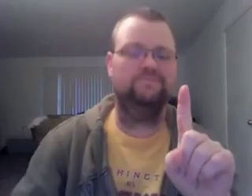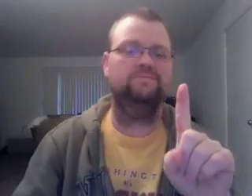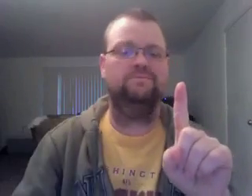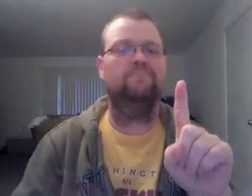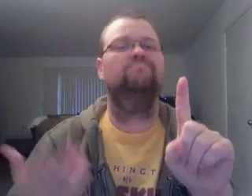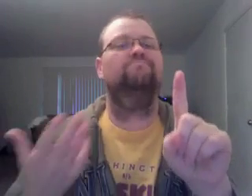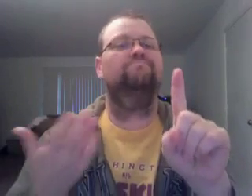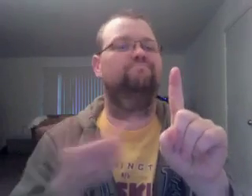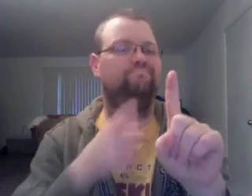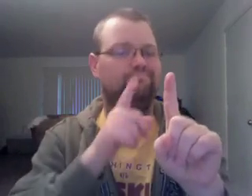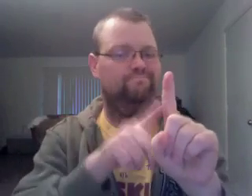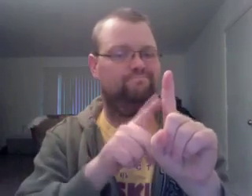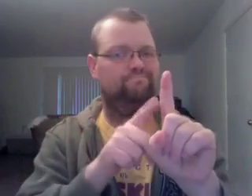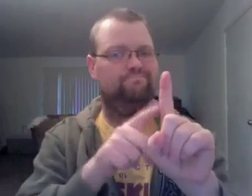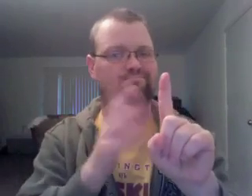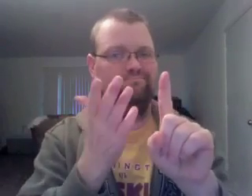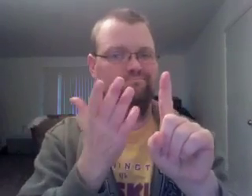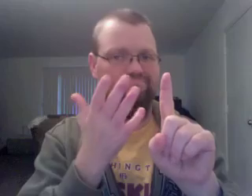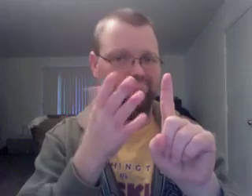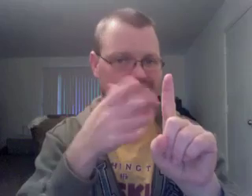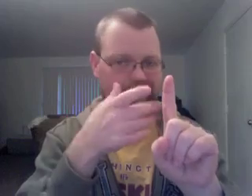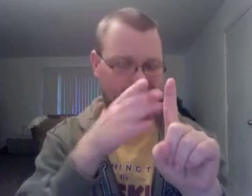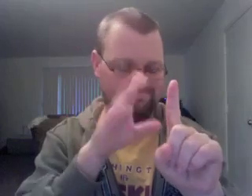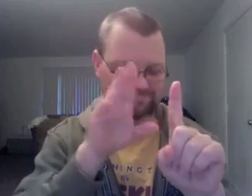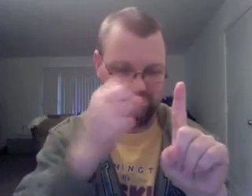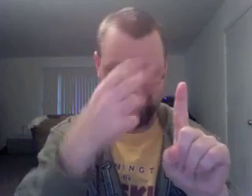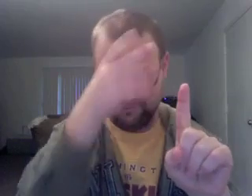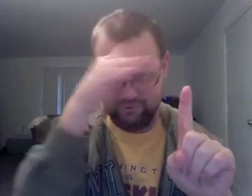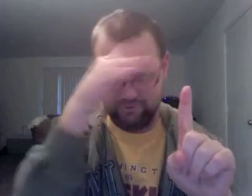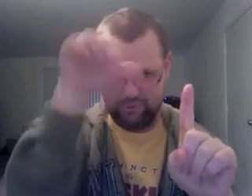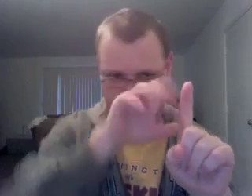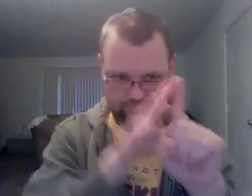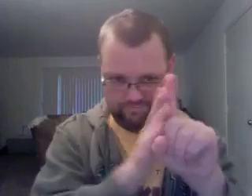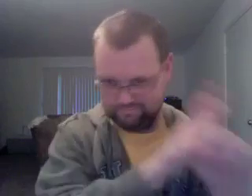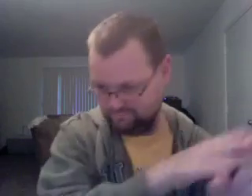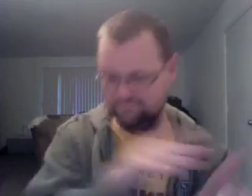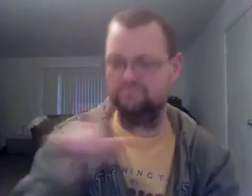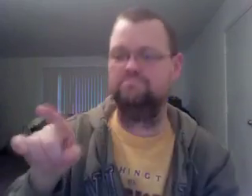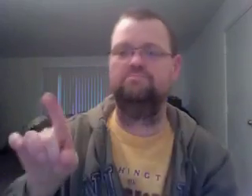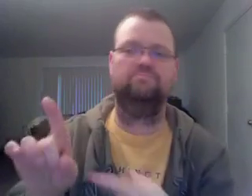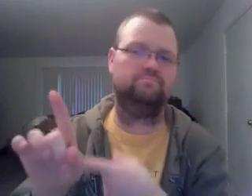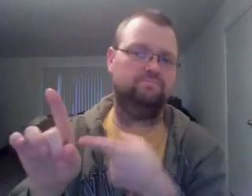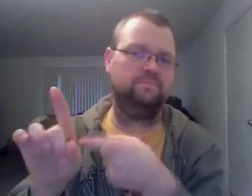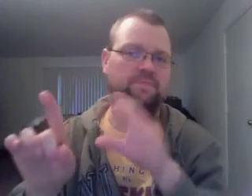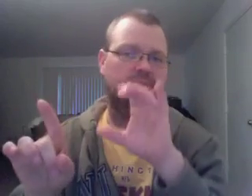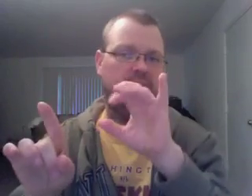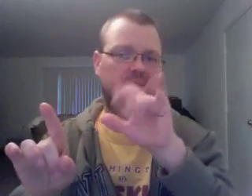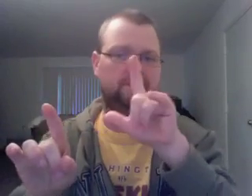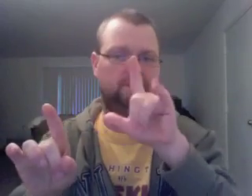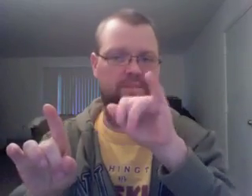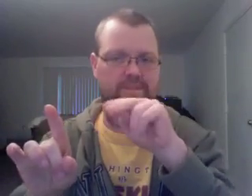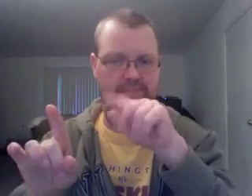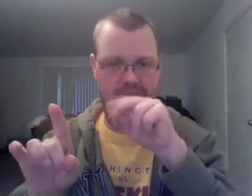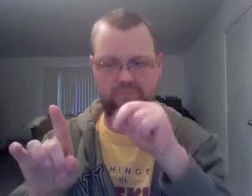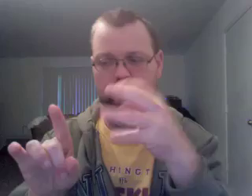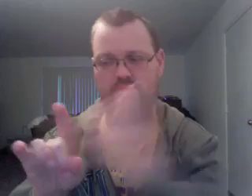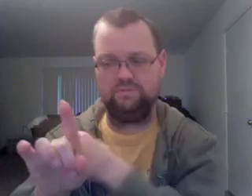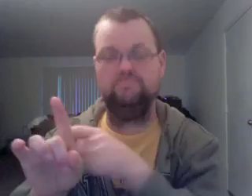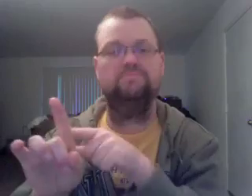bit better as they run. Martin was third here in April, trying to make it a couple of spots better at this time. I know. Back behind